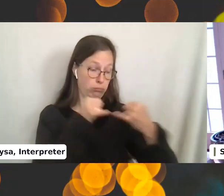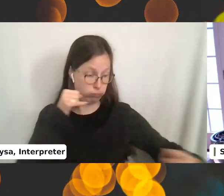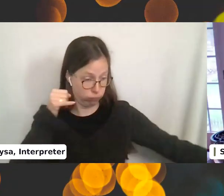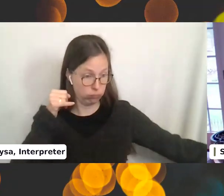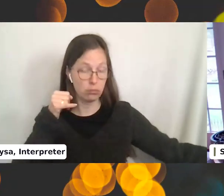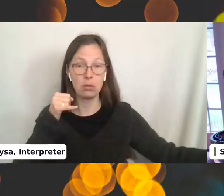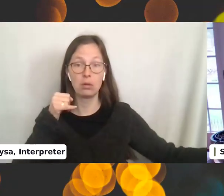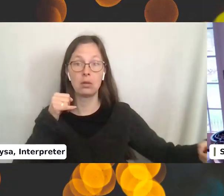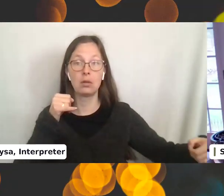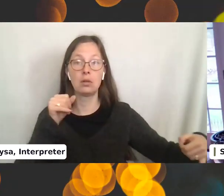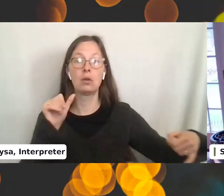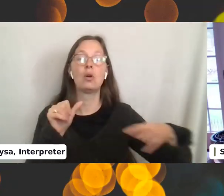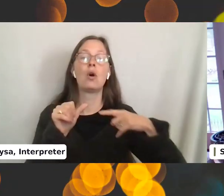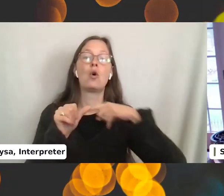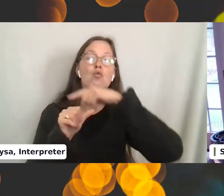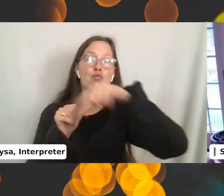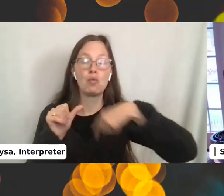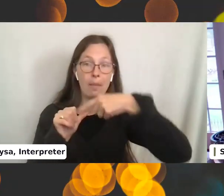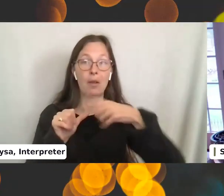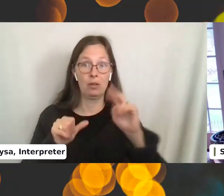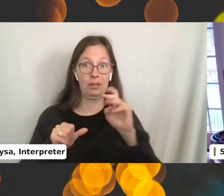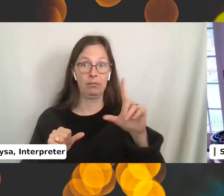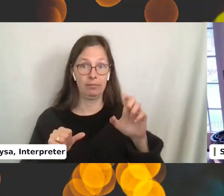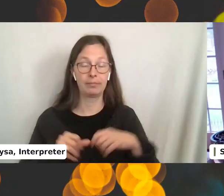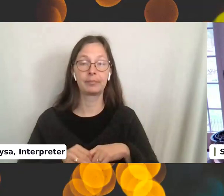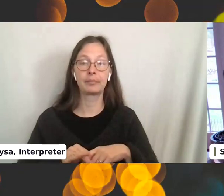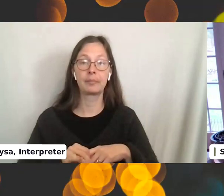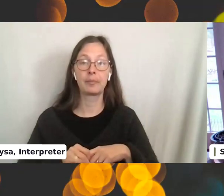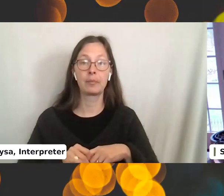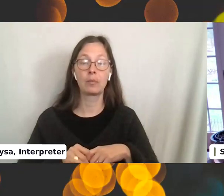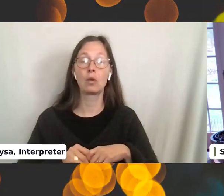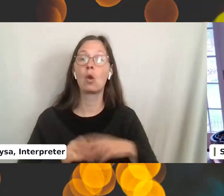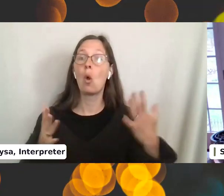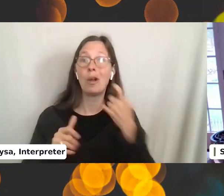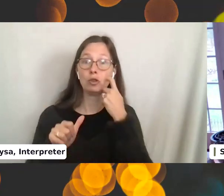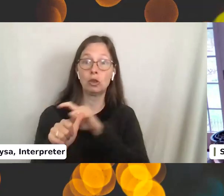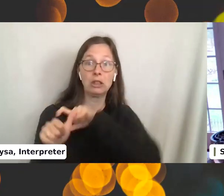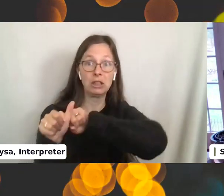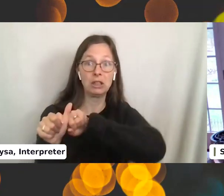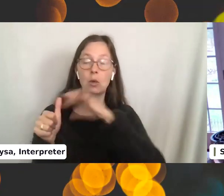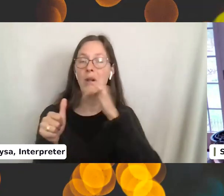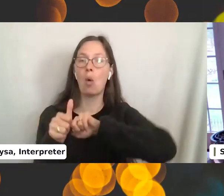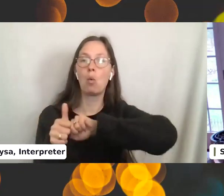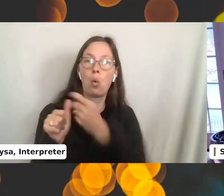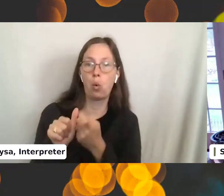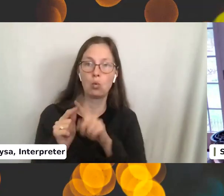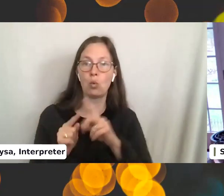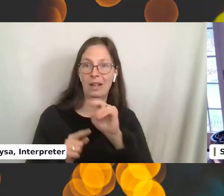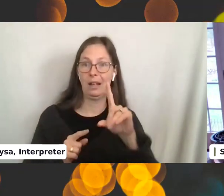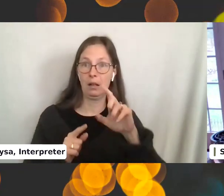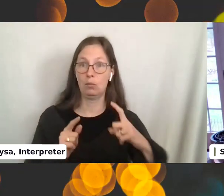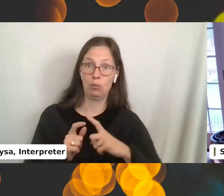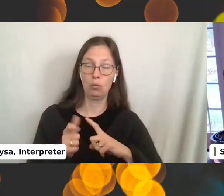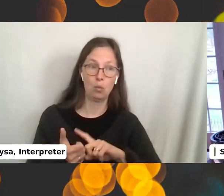You're going to wrap it around the needle. And the piece that's now over your thumb is going to go over the point. And you're going to gently